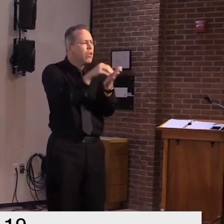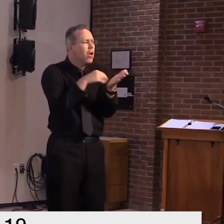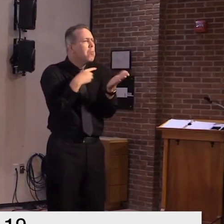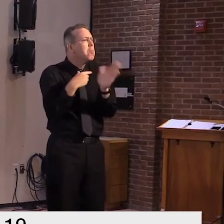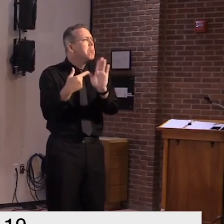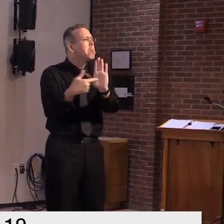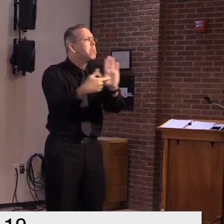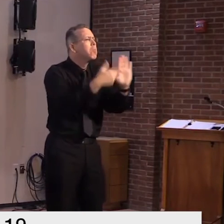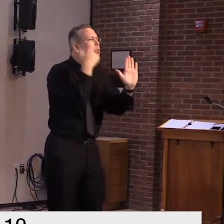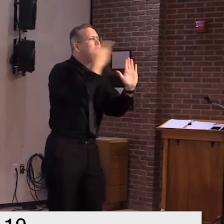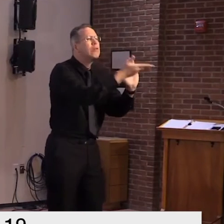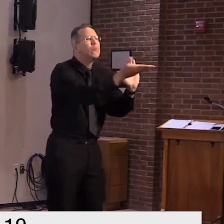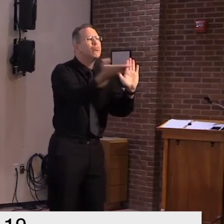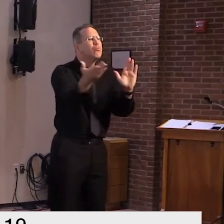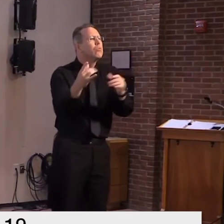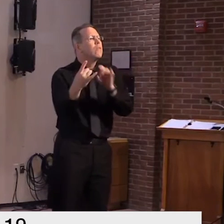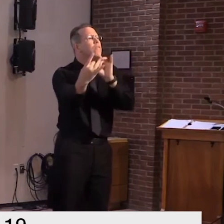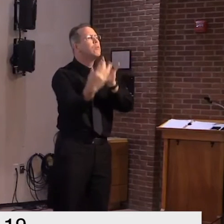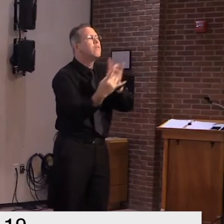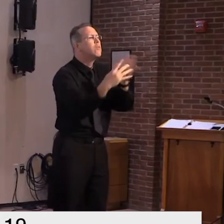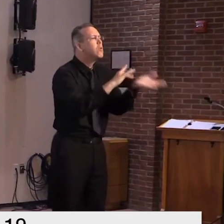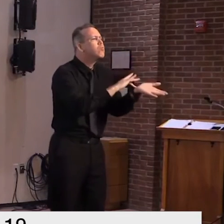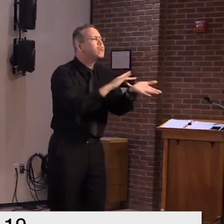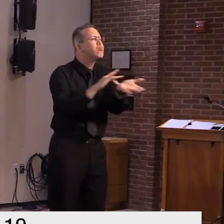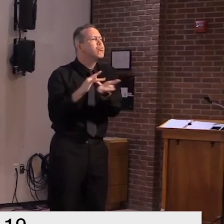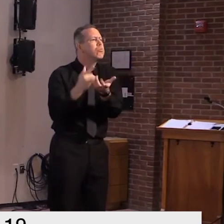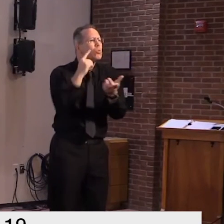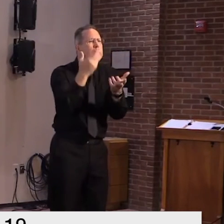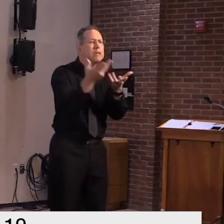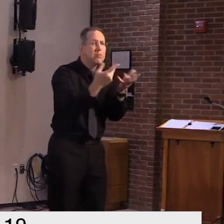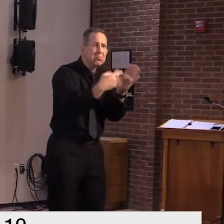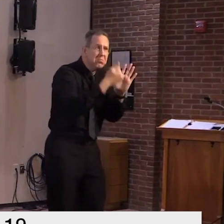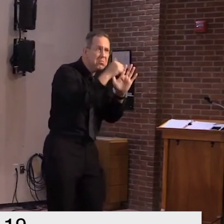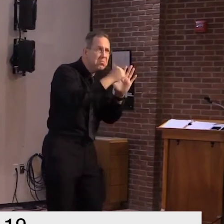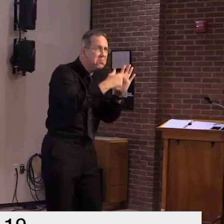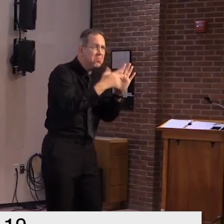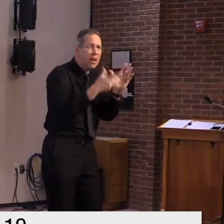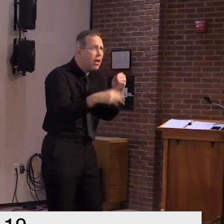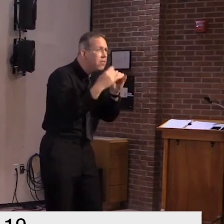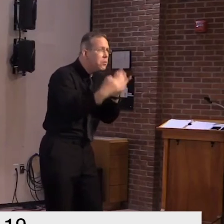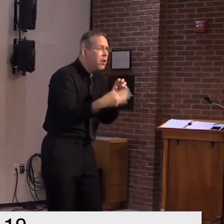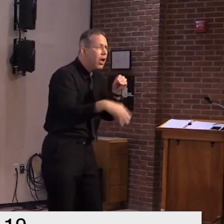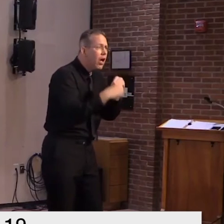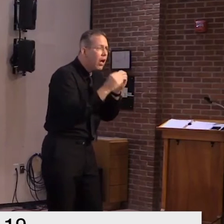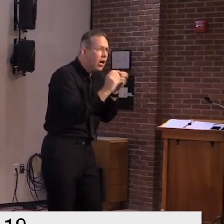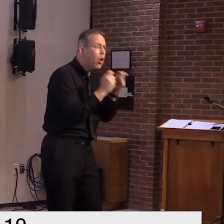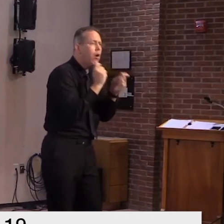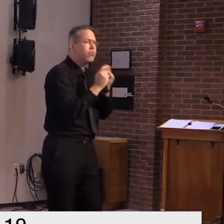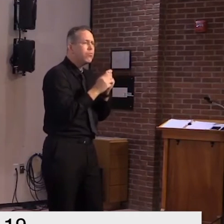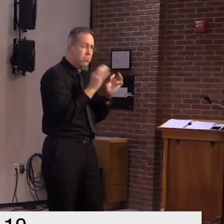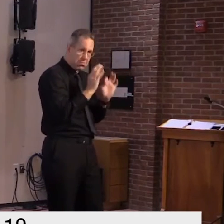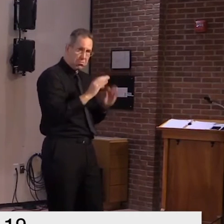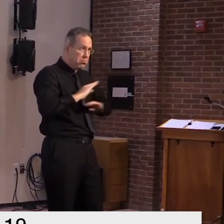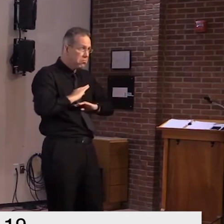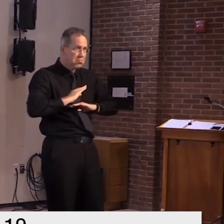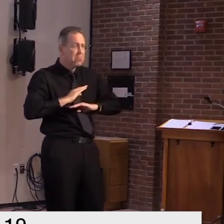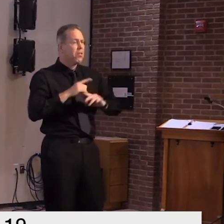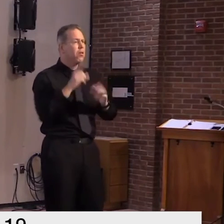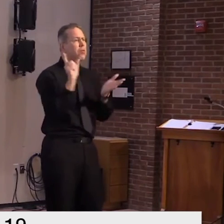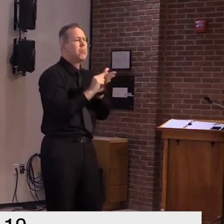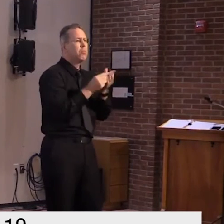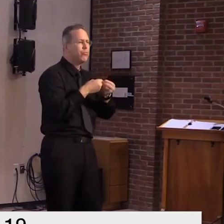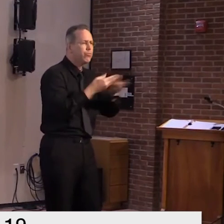june 9 19th uh as you know we go through a fairly extensive process when we go through these